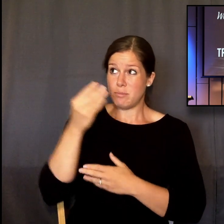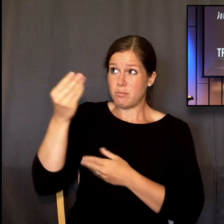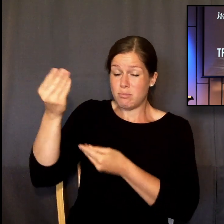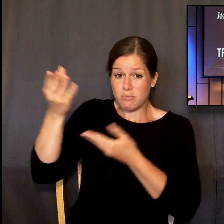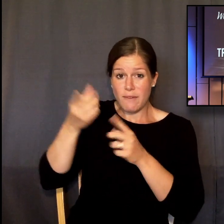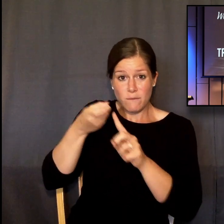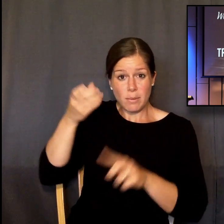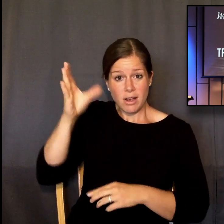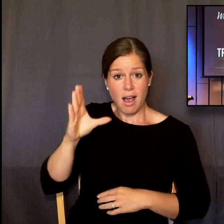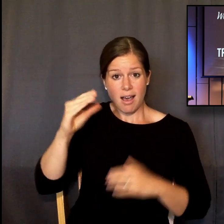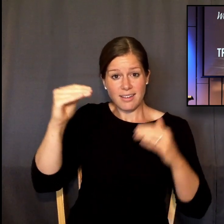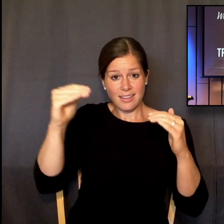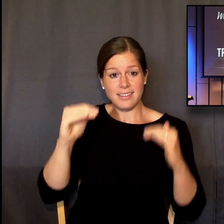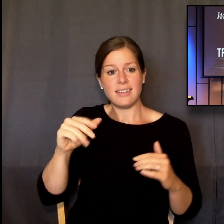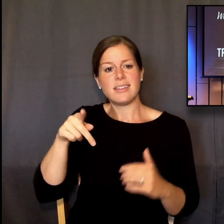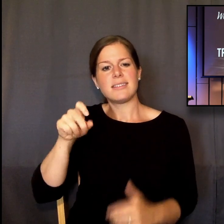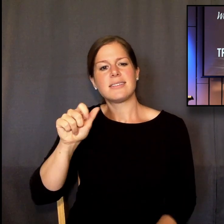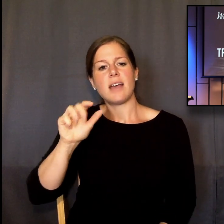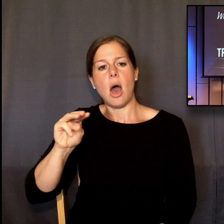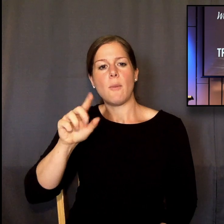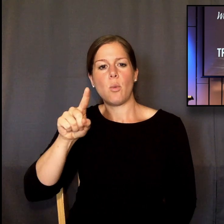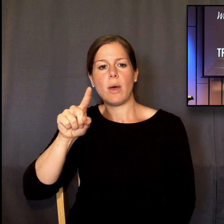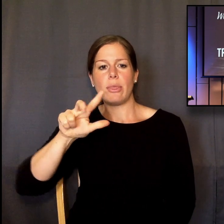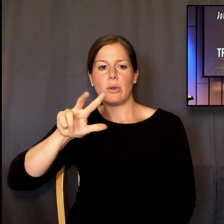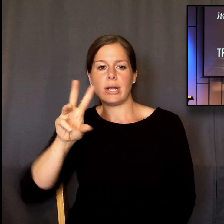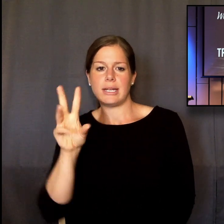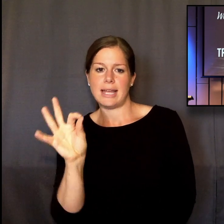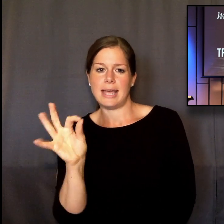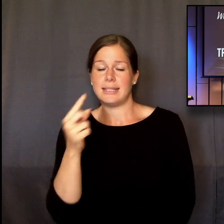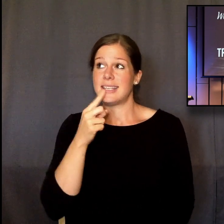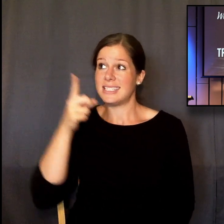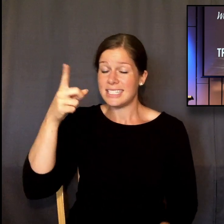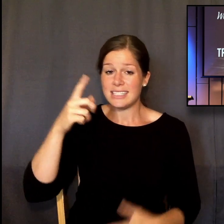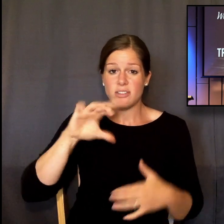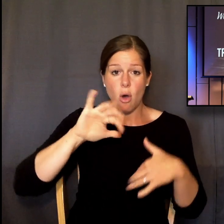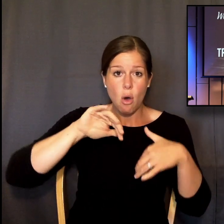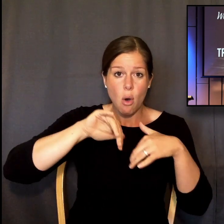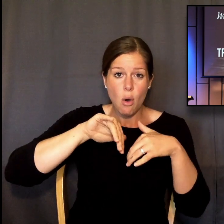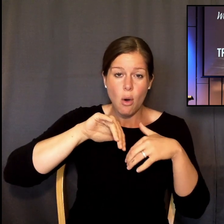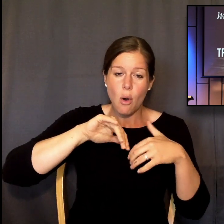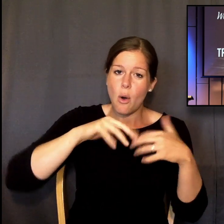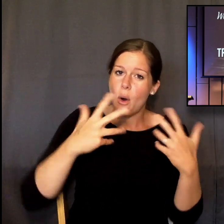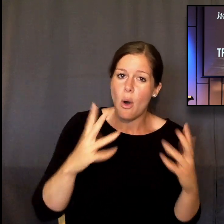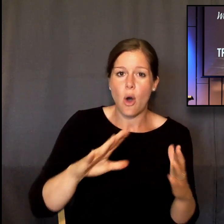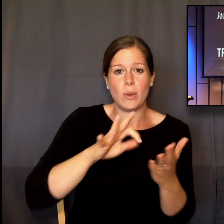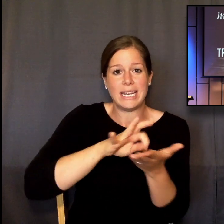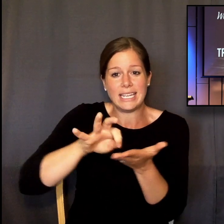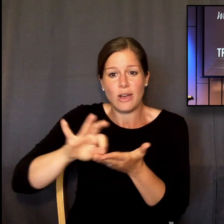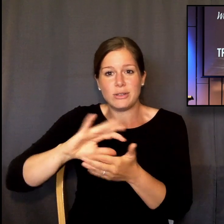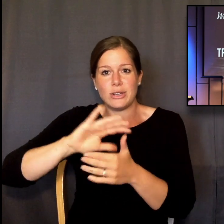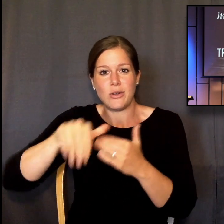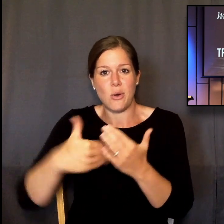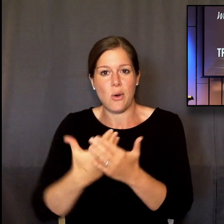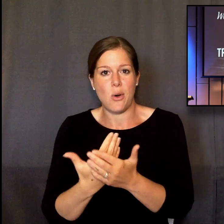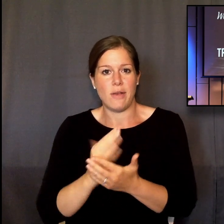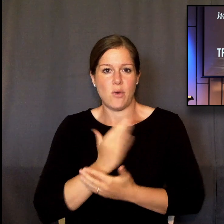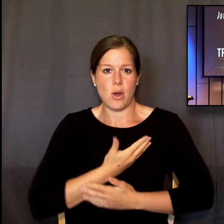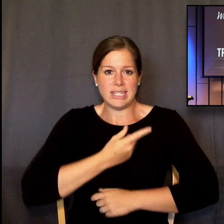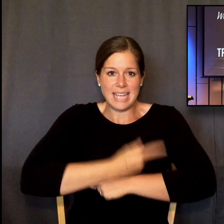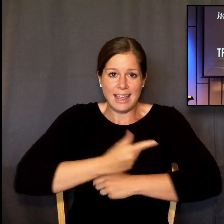needs. Psalm 139 says that he's numbered our days. James 117 just summarizes it all, and he